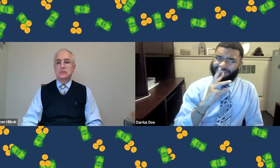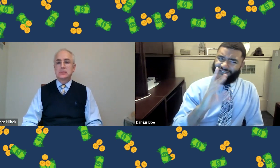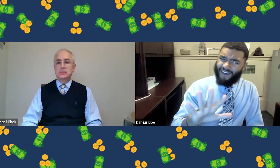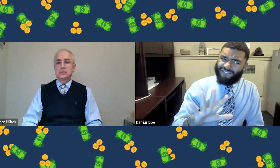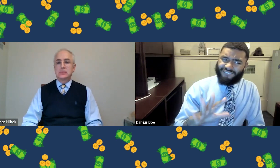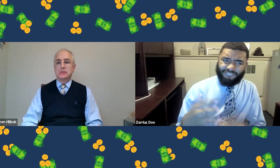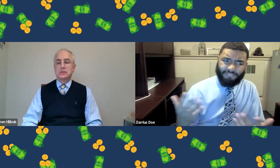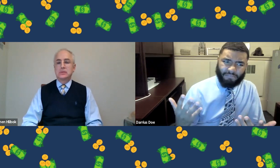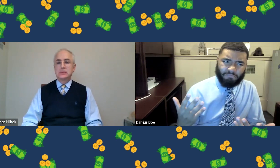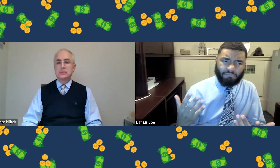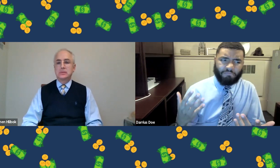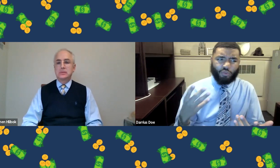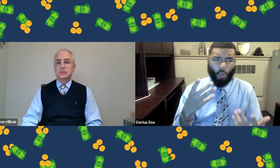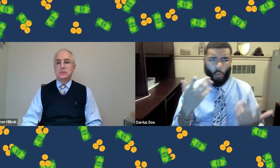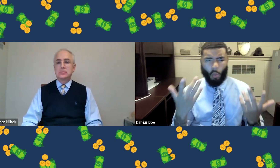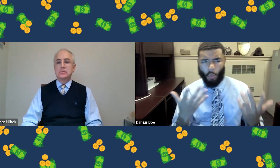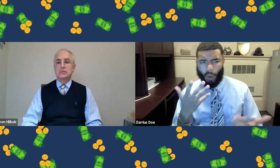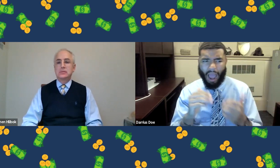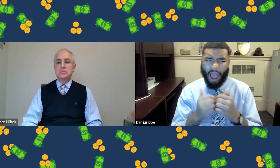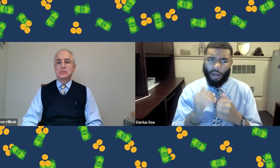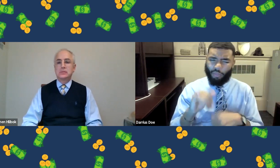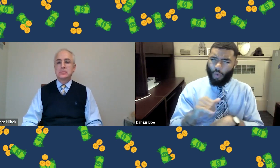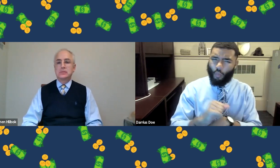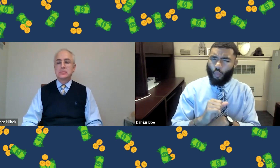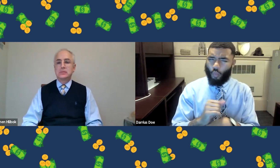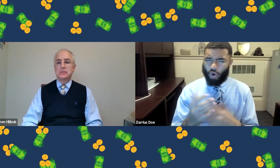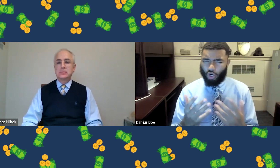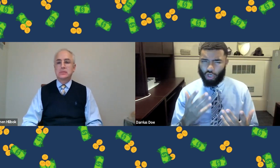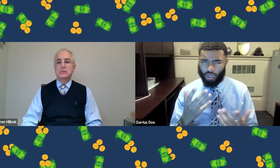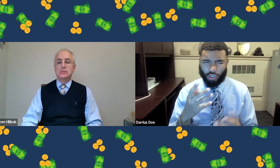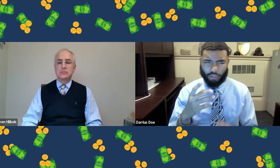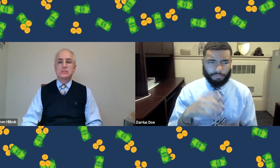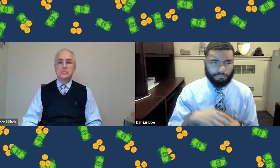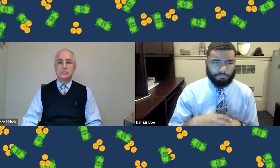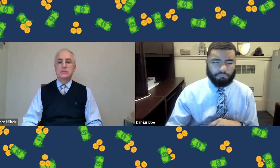me that, but I thought the age was 65. So how does that work?